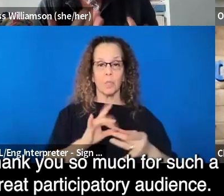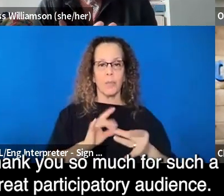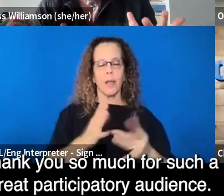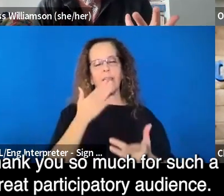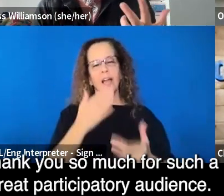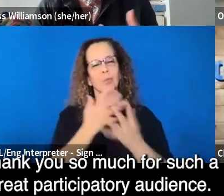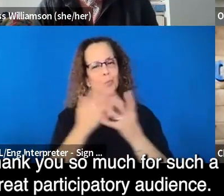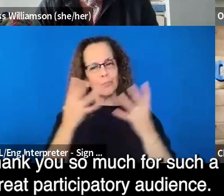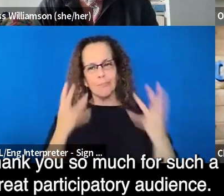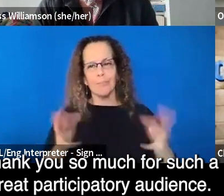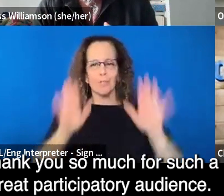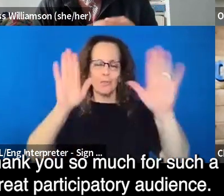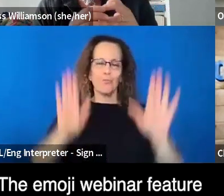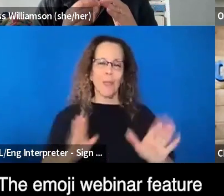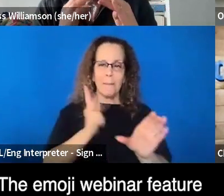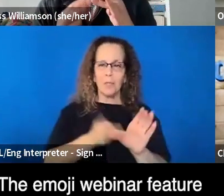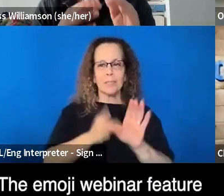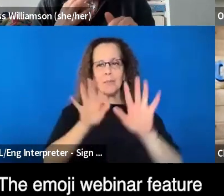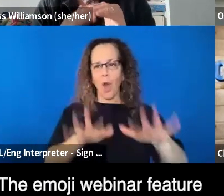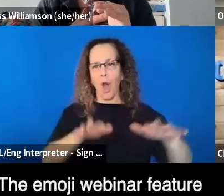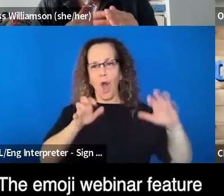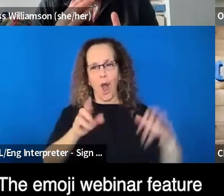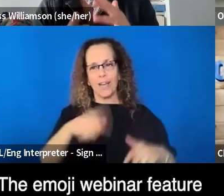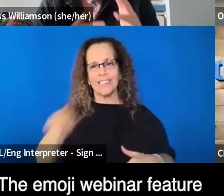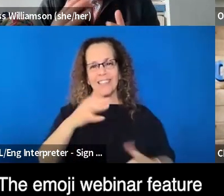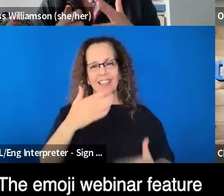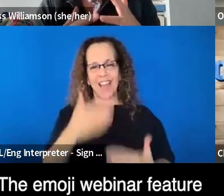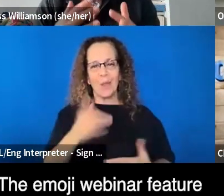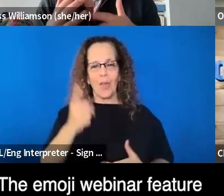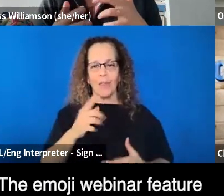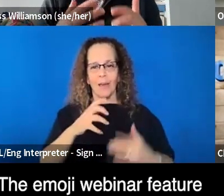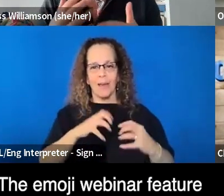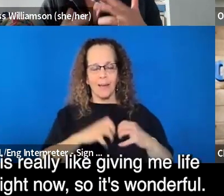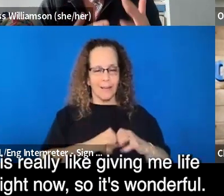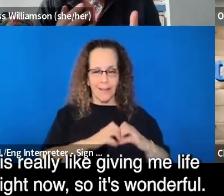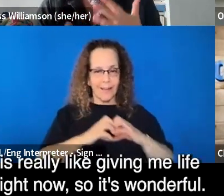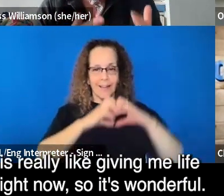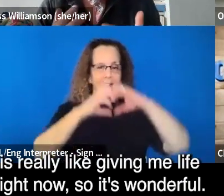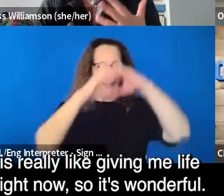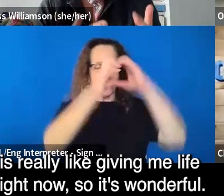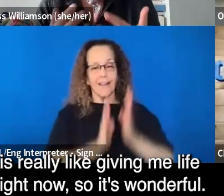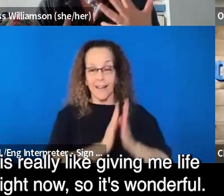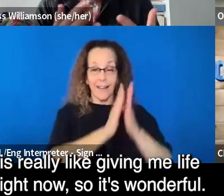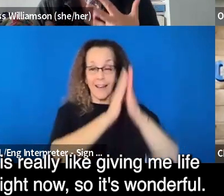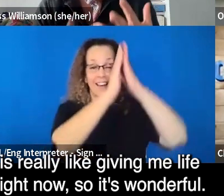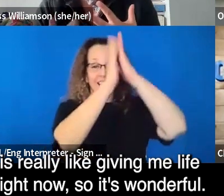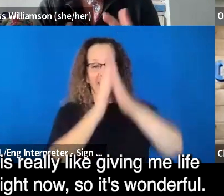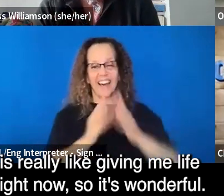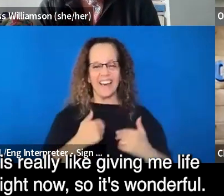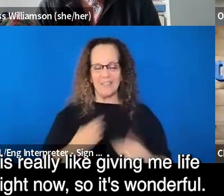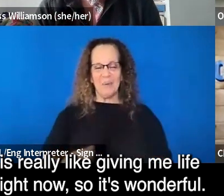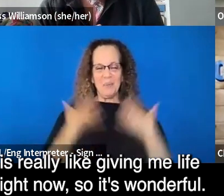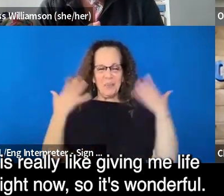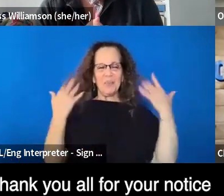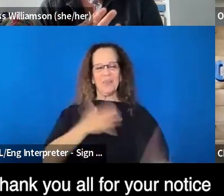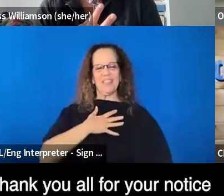much for such a great participatory audience. The emoji webinar feature is really like giving me life right now.